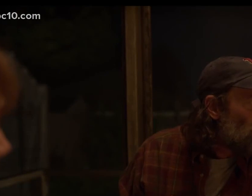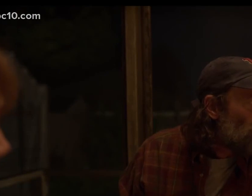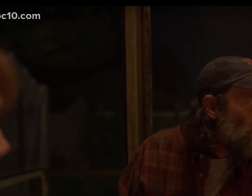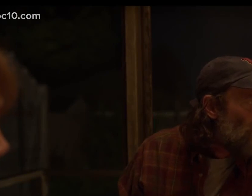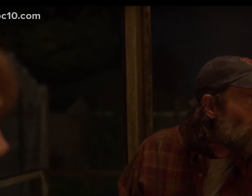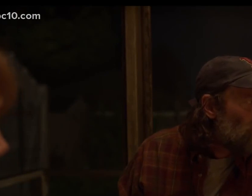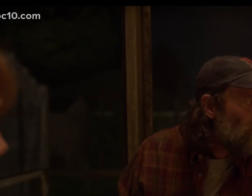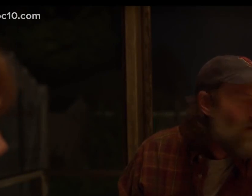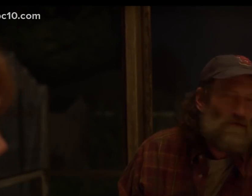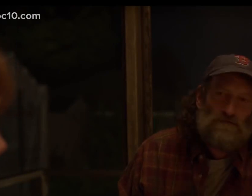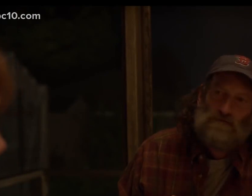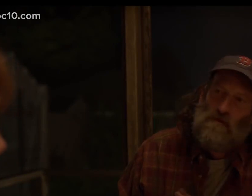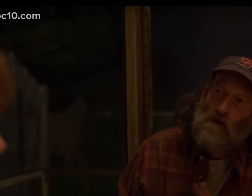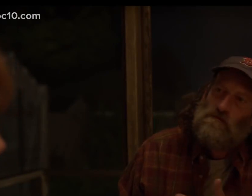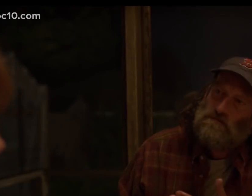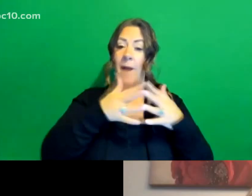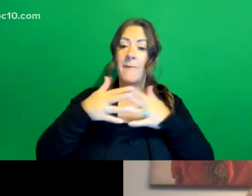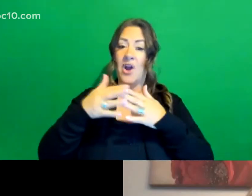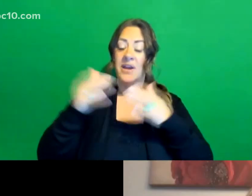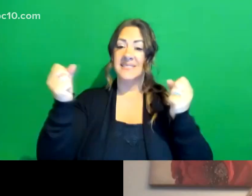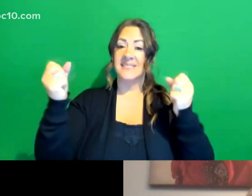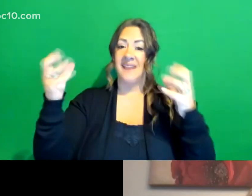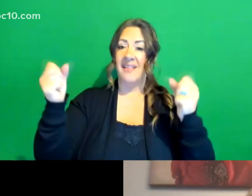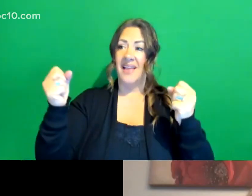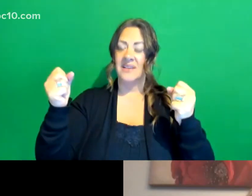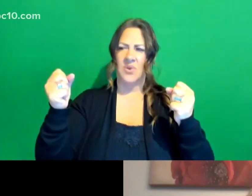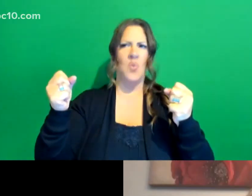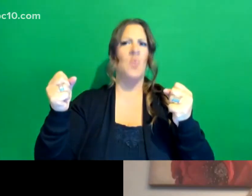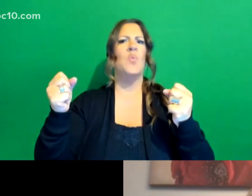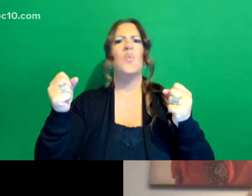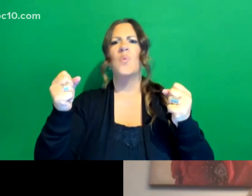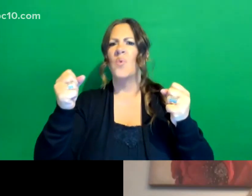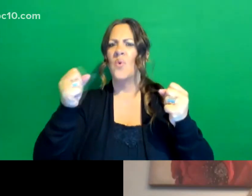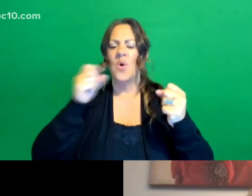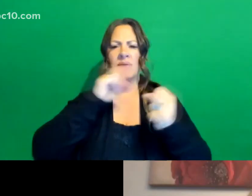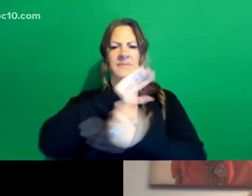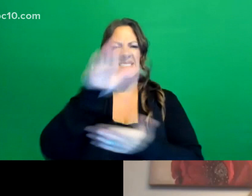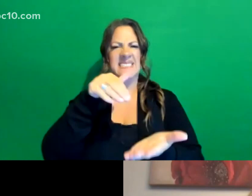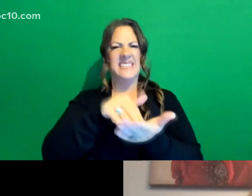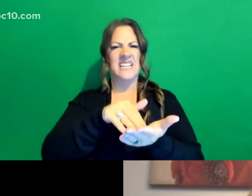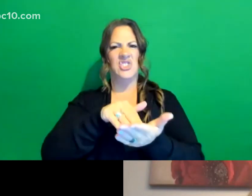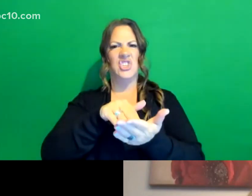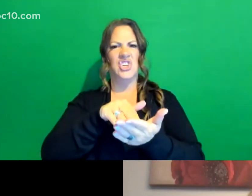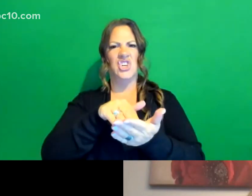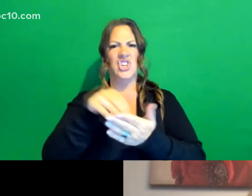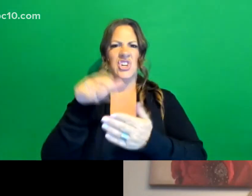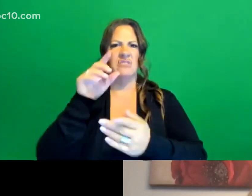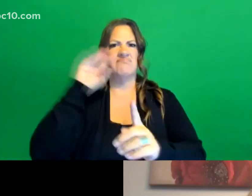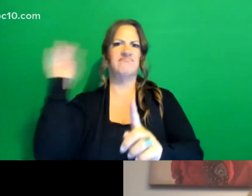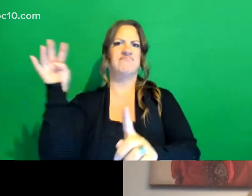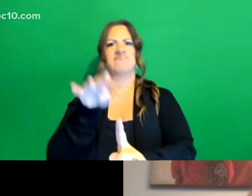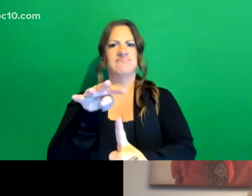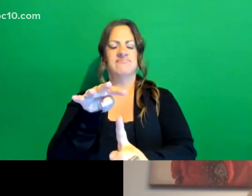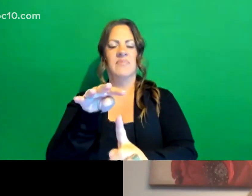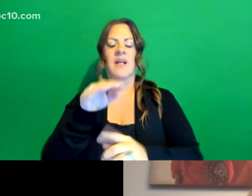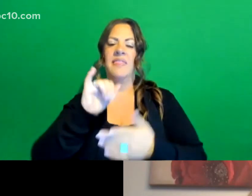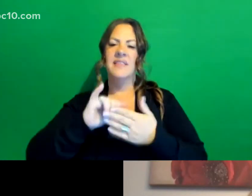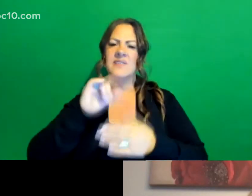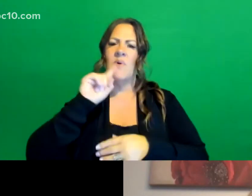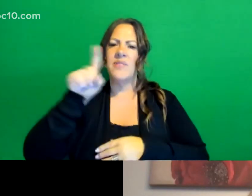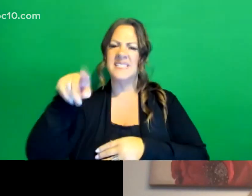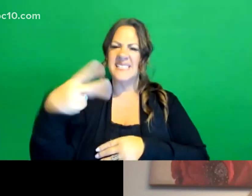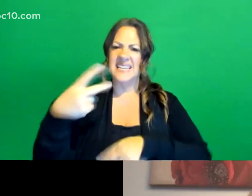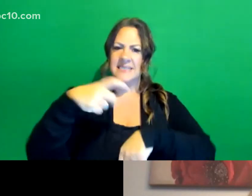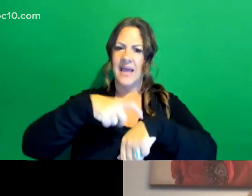American Sign Language. I mean, it really took center stage. And this is the only, the second time that we've seen a deaf